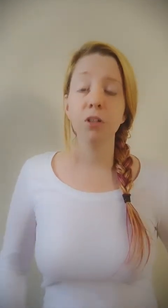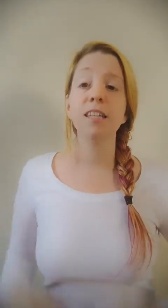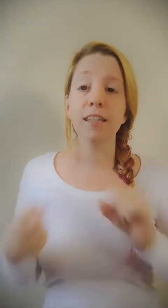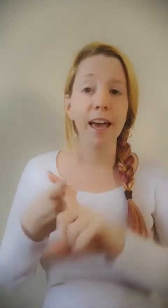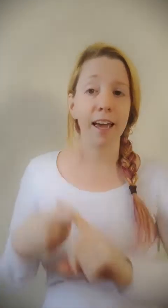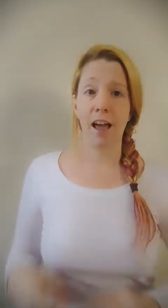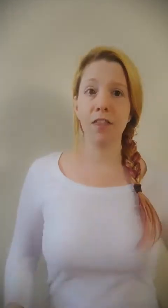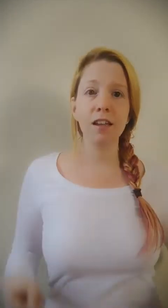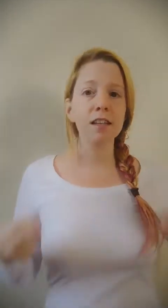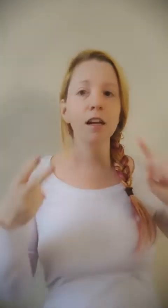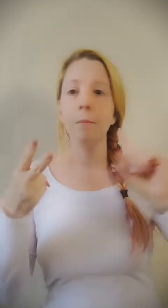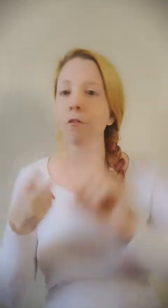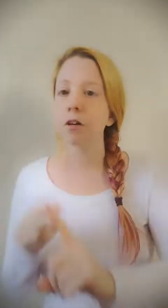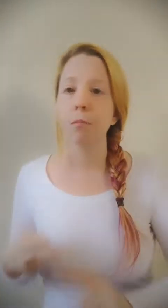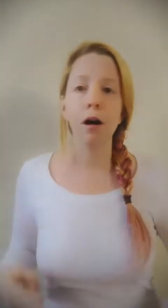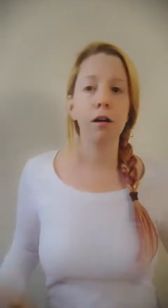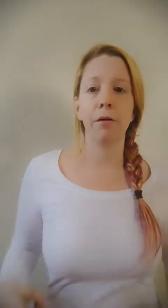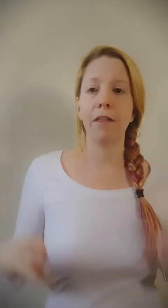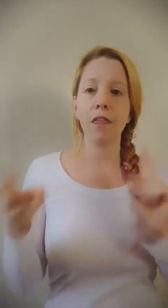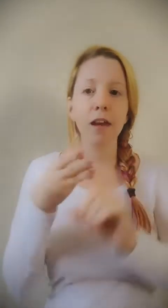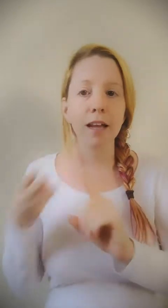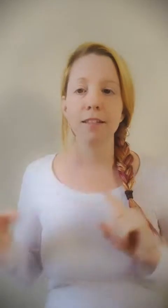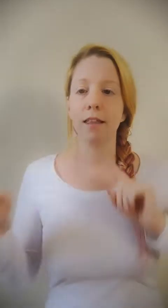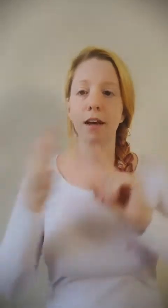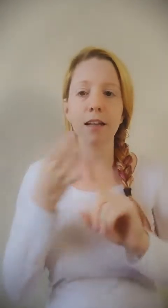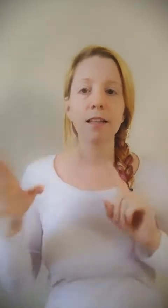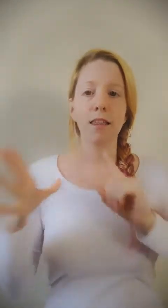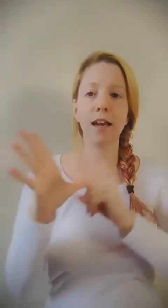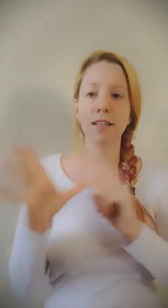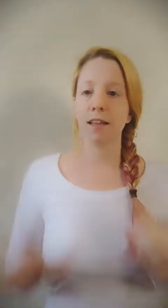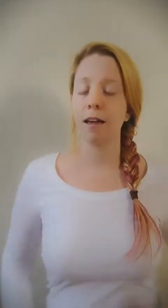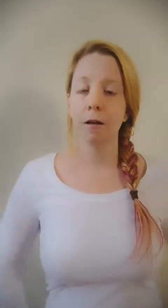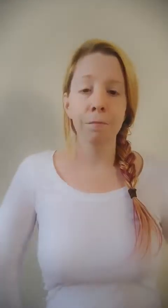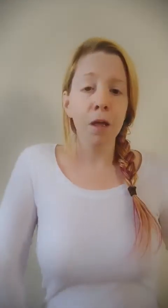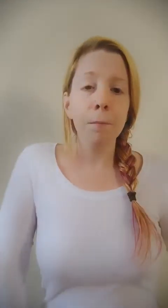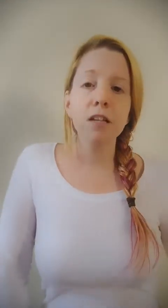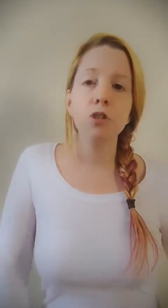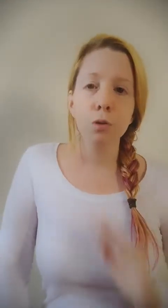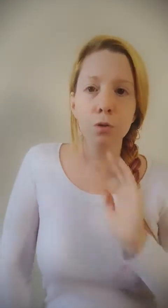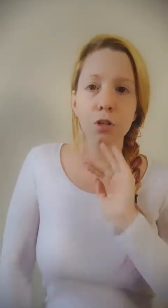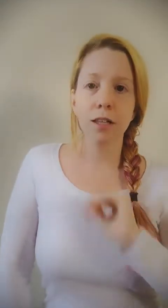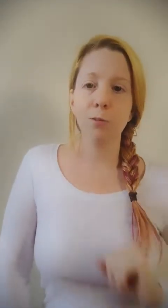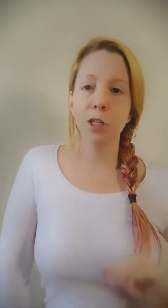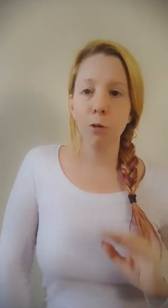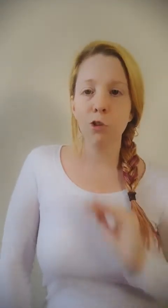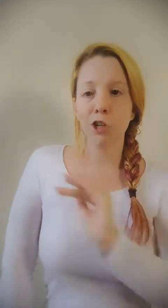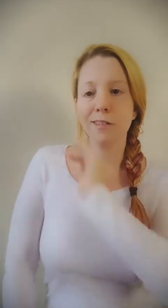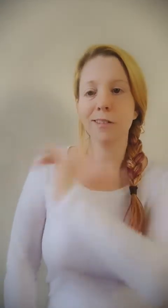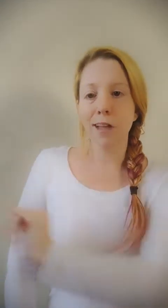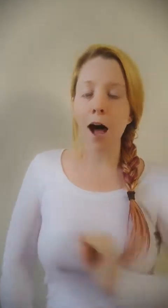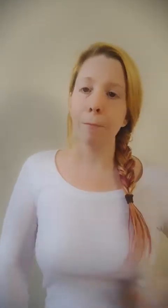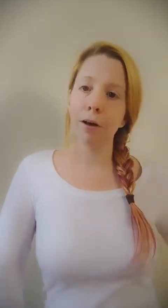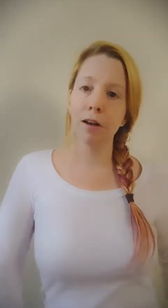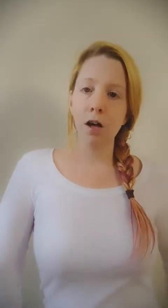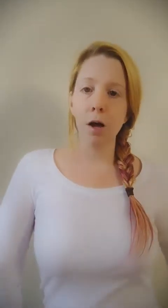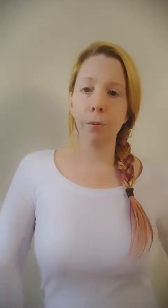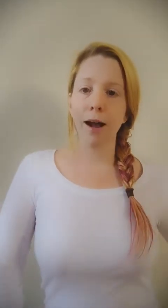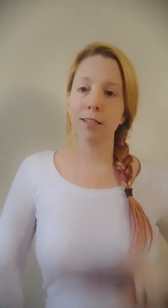today, and then it's going to come over tomorrow, and then the next day, and the next day, and the next day. Because usually we don't just stop a practice